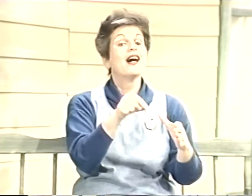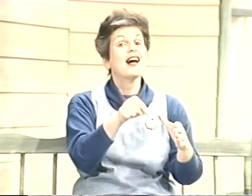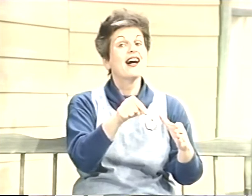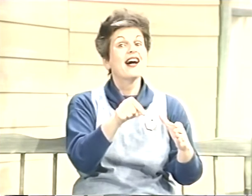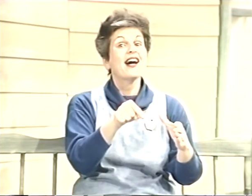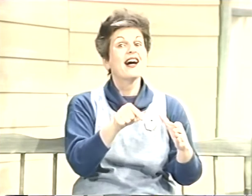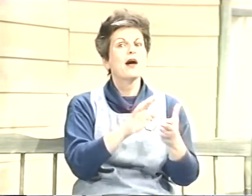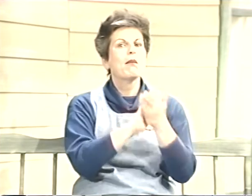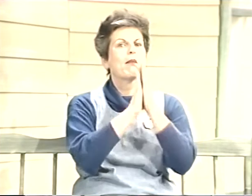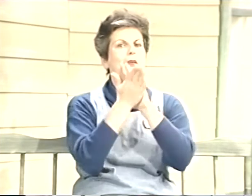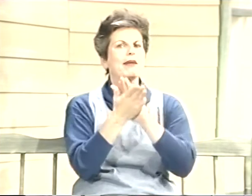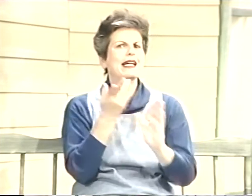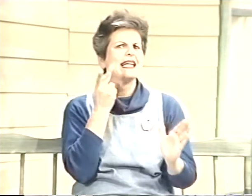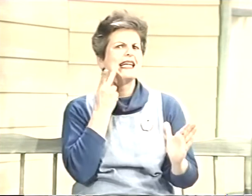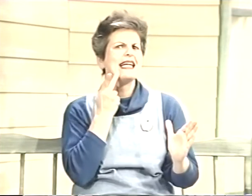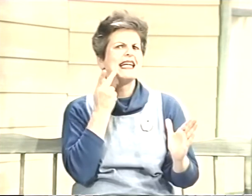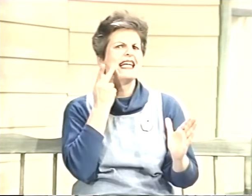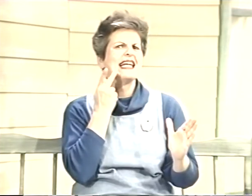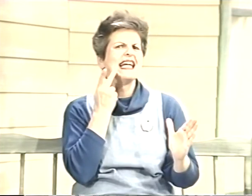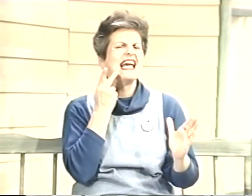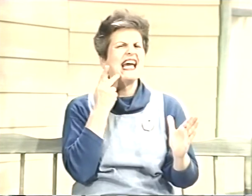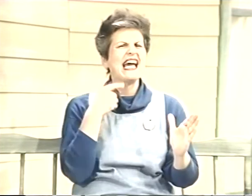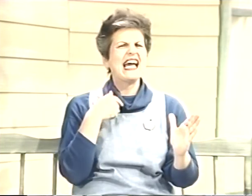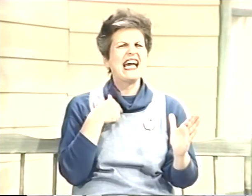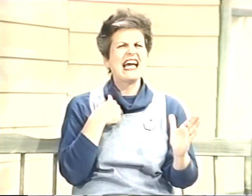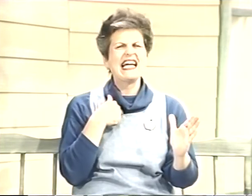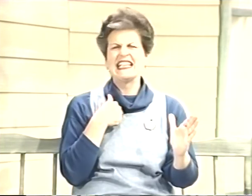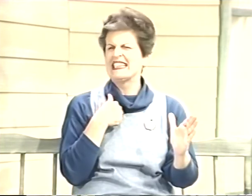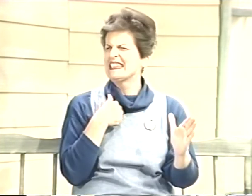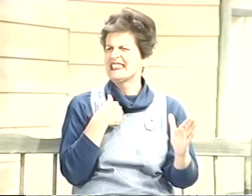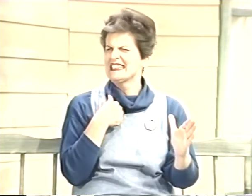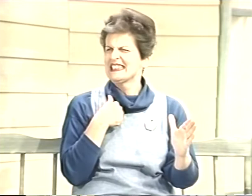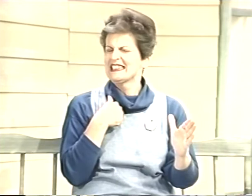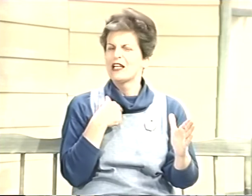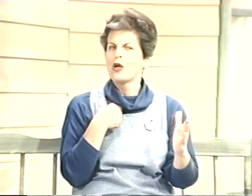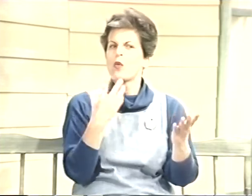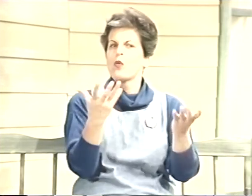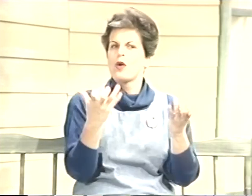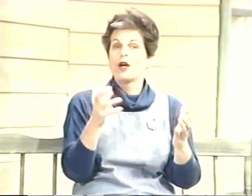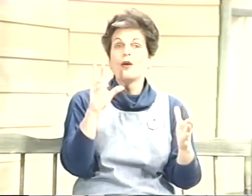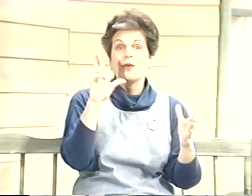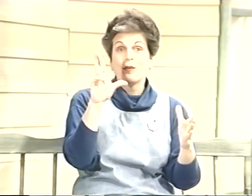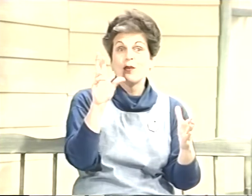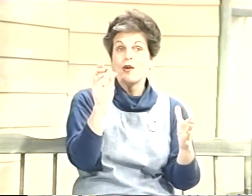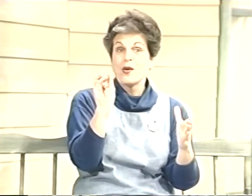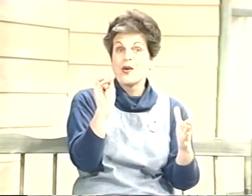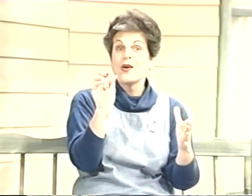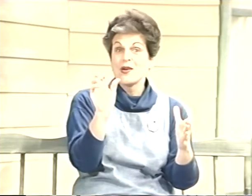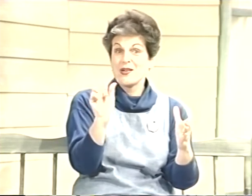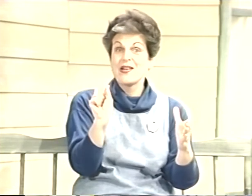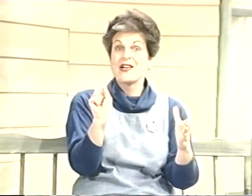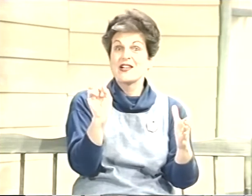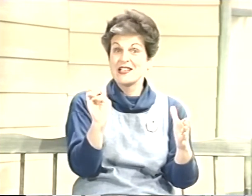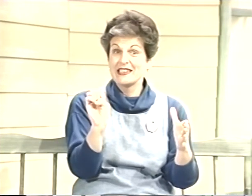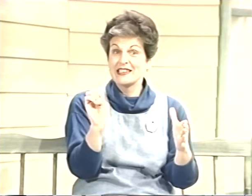The paint became pink, I didn't like it, I wanted rose.